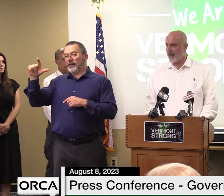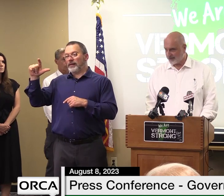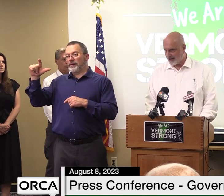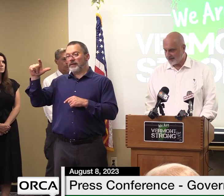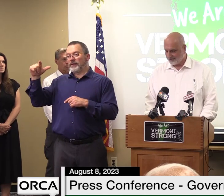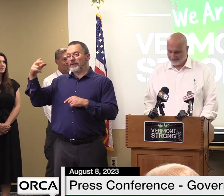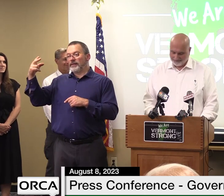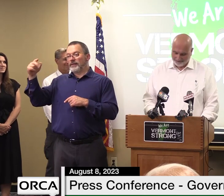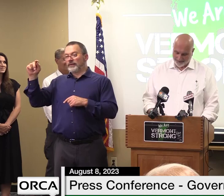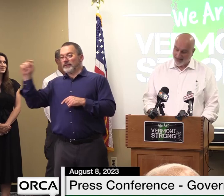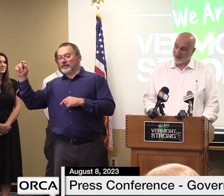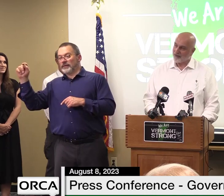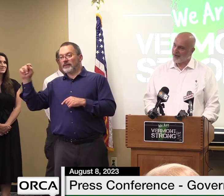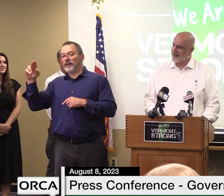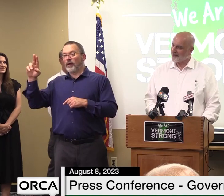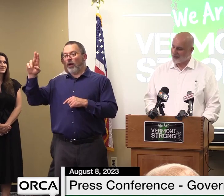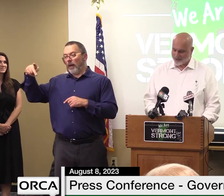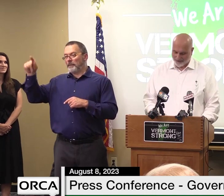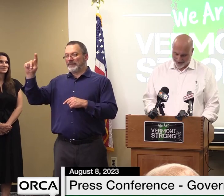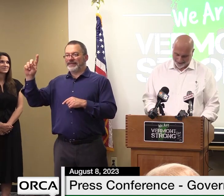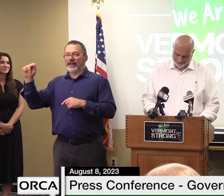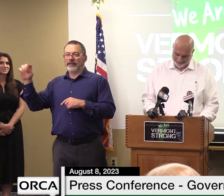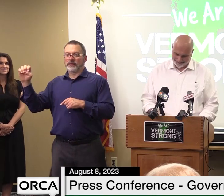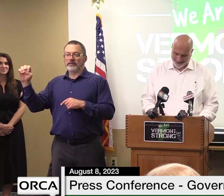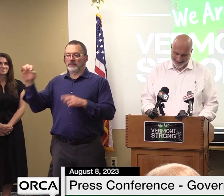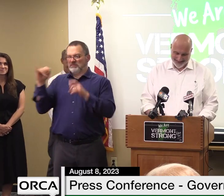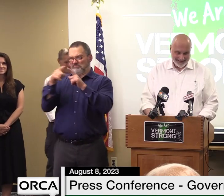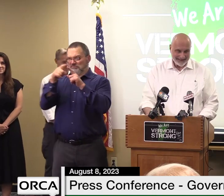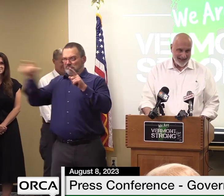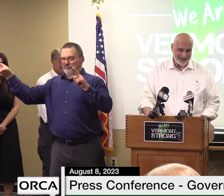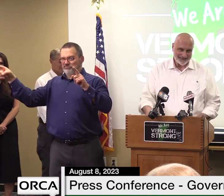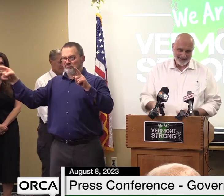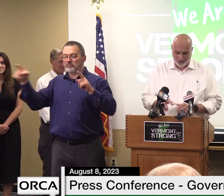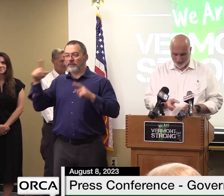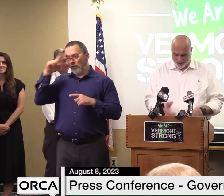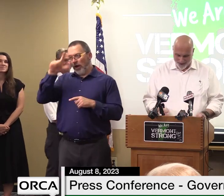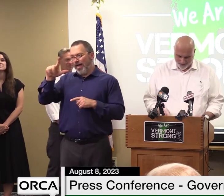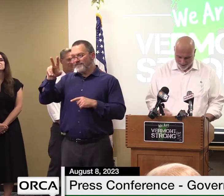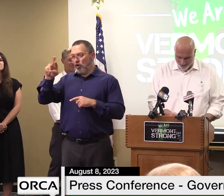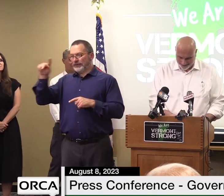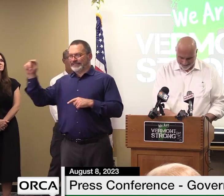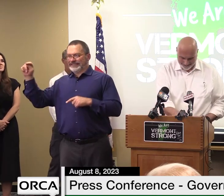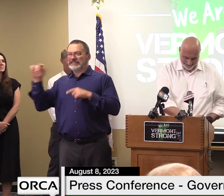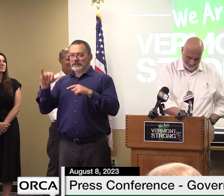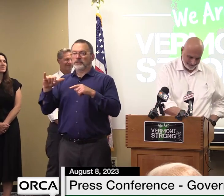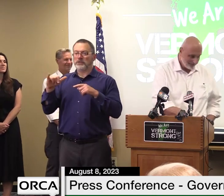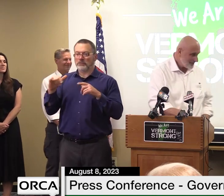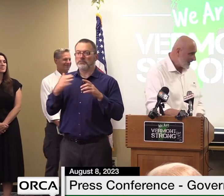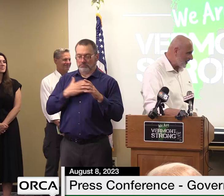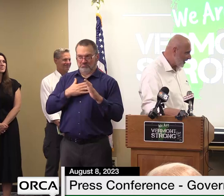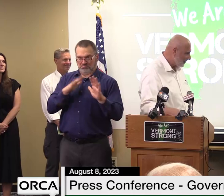backslash and i can provide that to you and write it that concludes my report